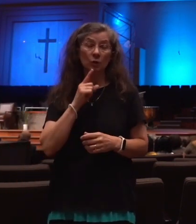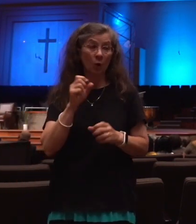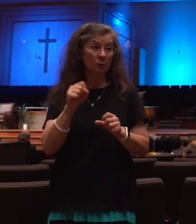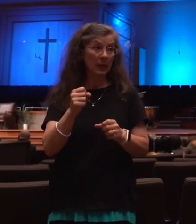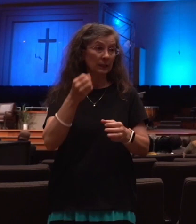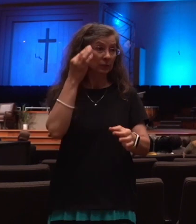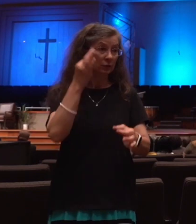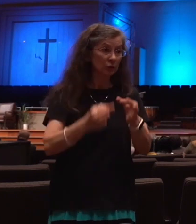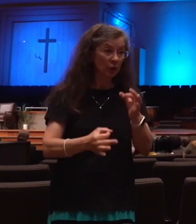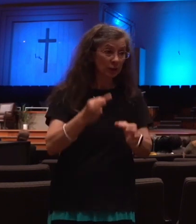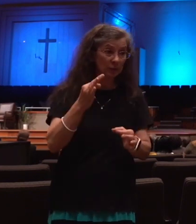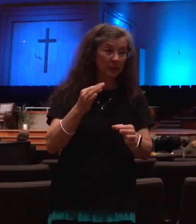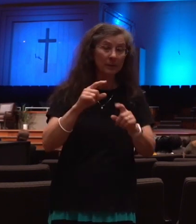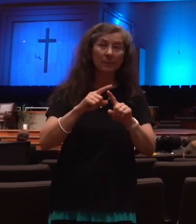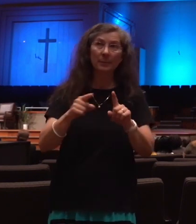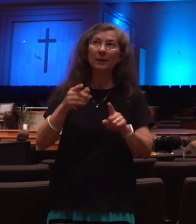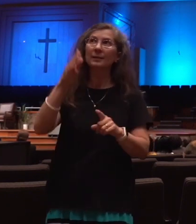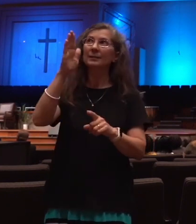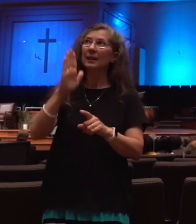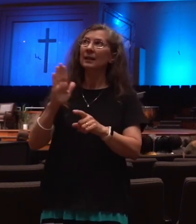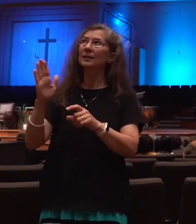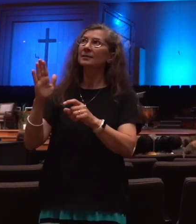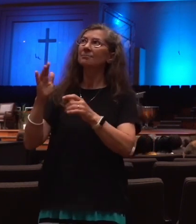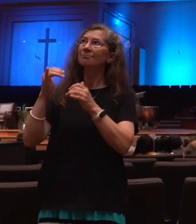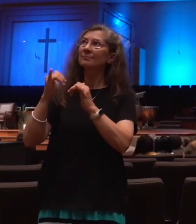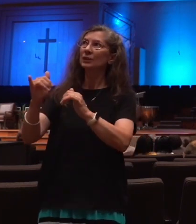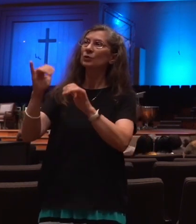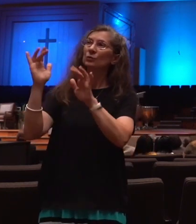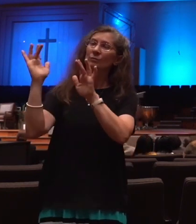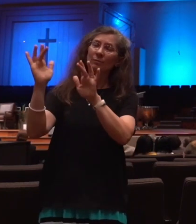in judgment, God's mercy is always there.